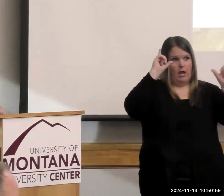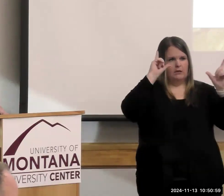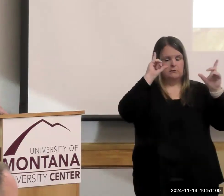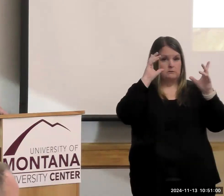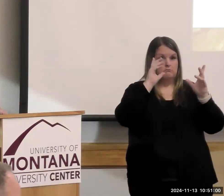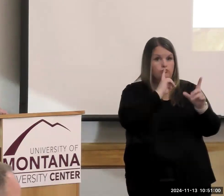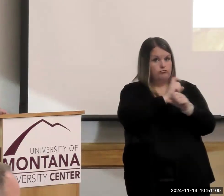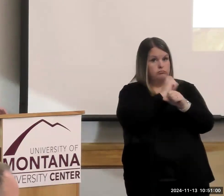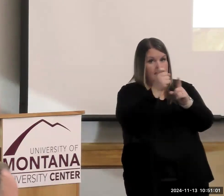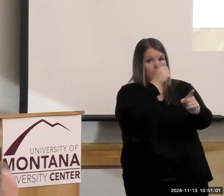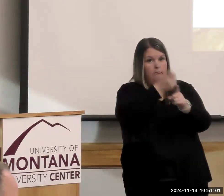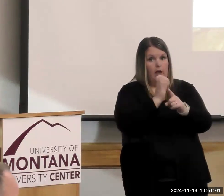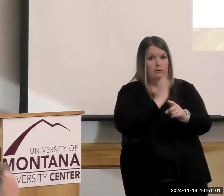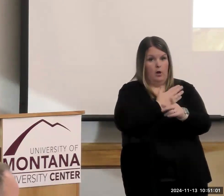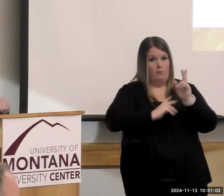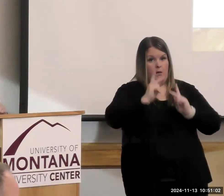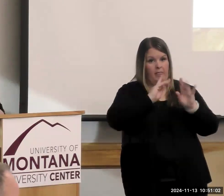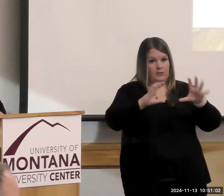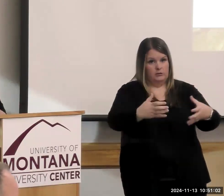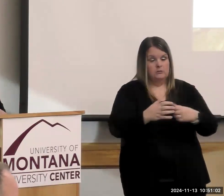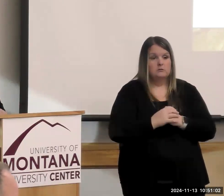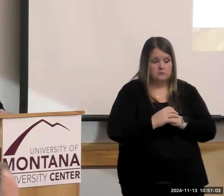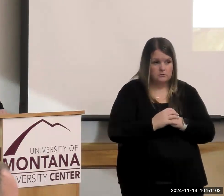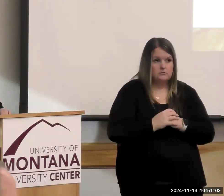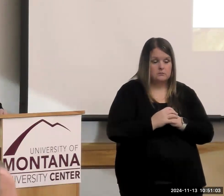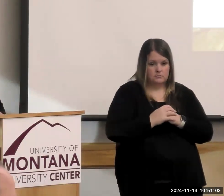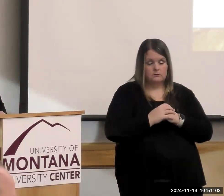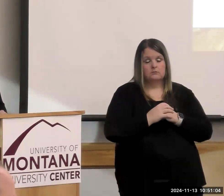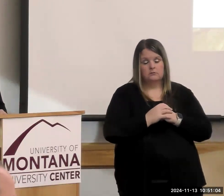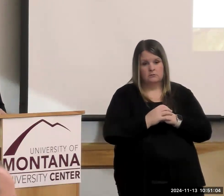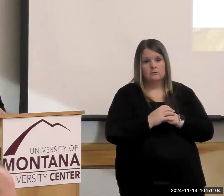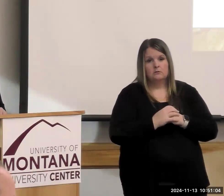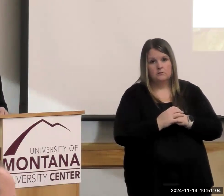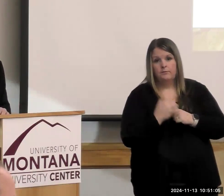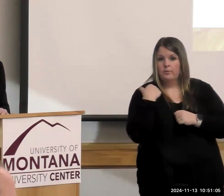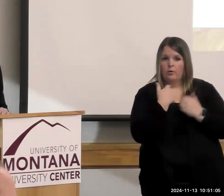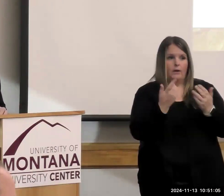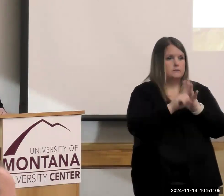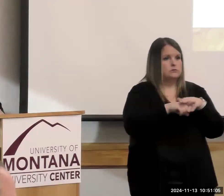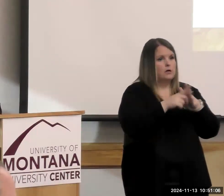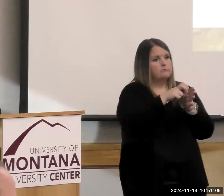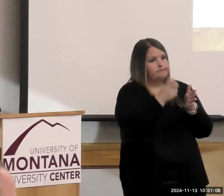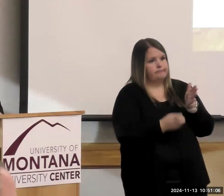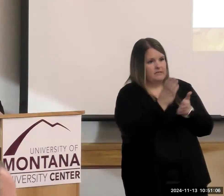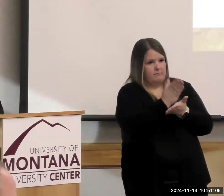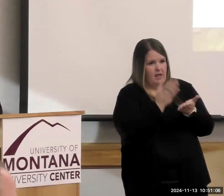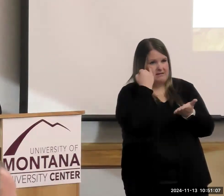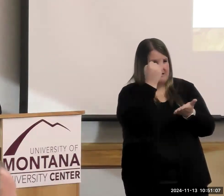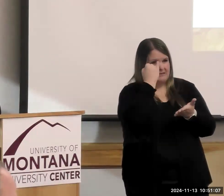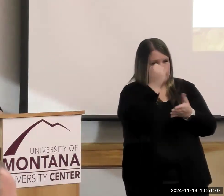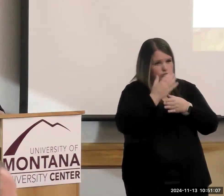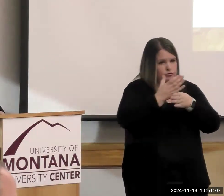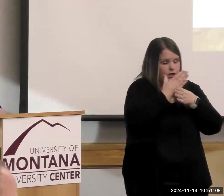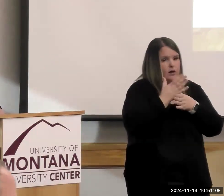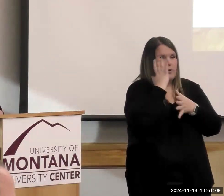they have on our populations. So we'll get started. We've got some ideas to share with you. And you'll be hearing a more